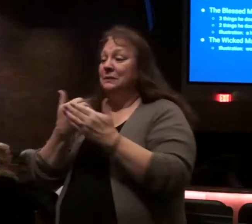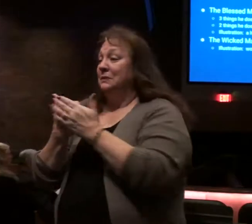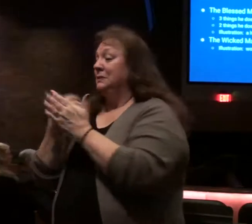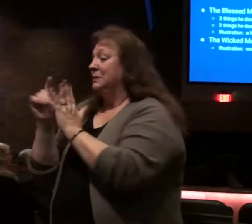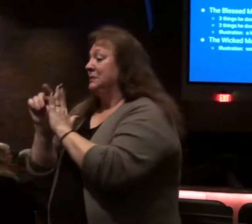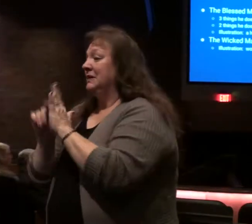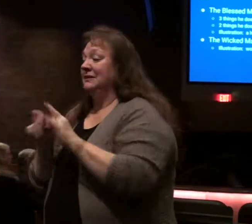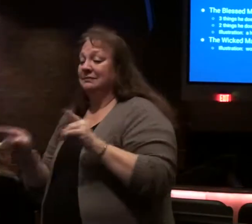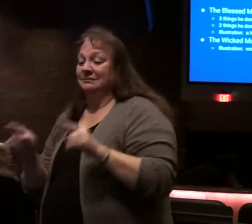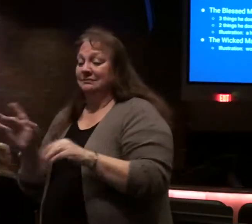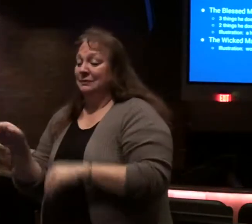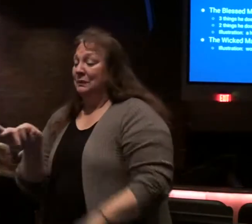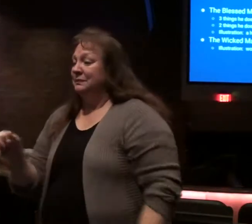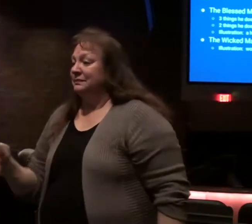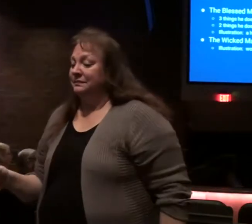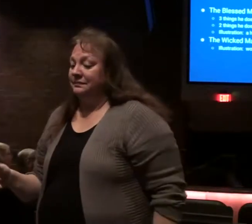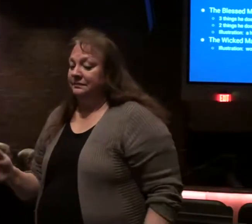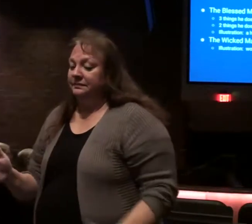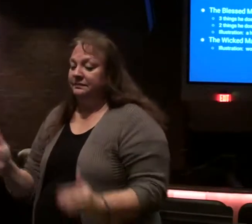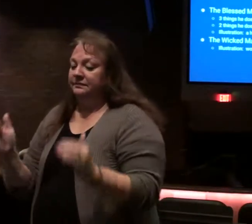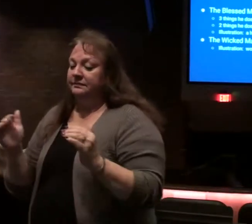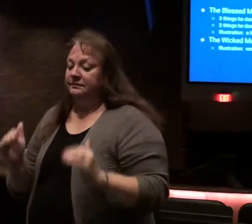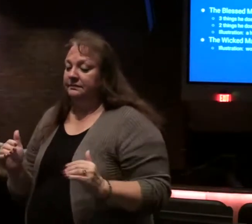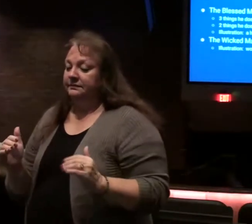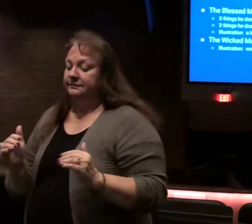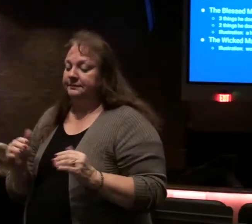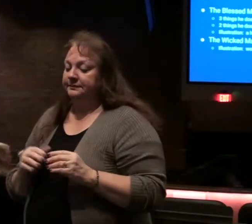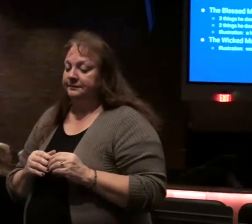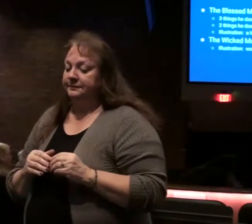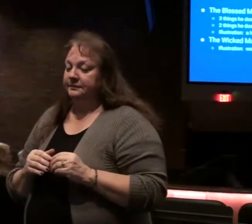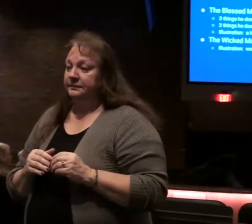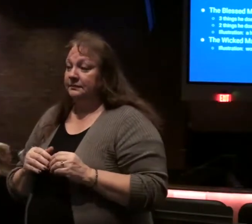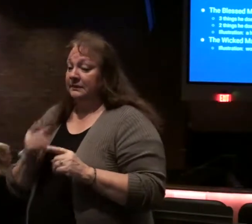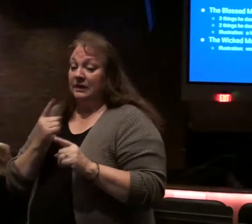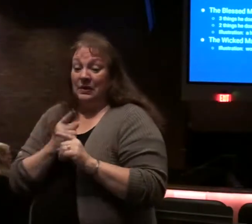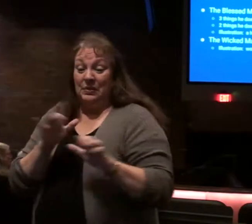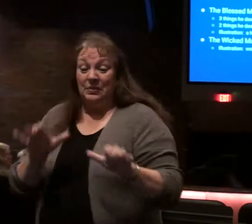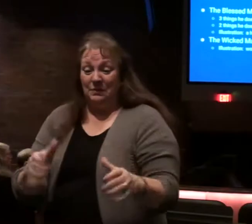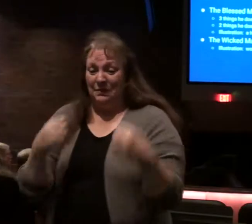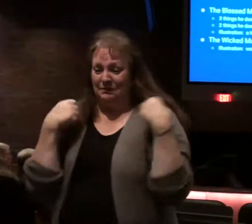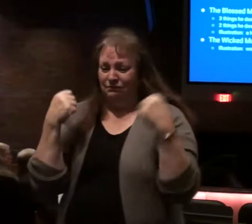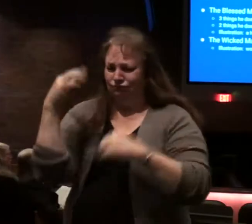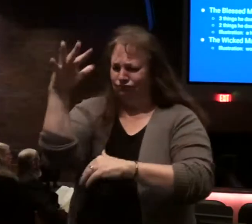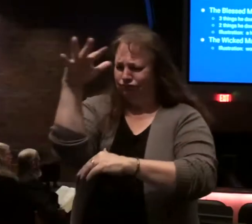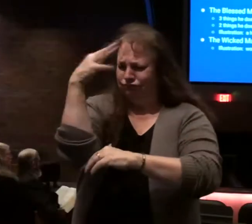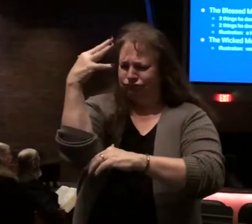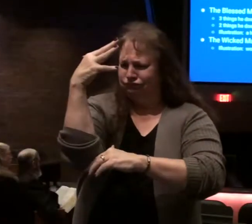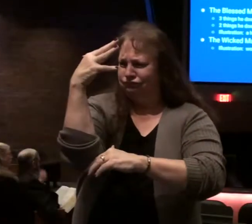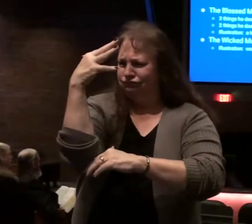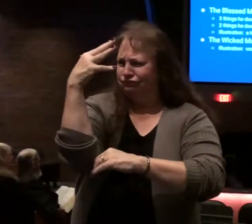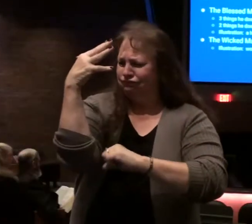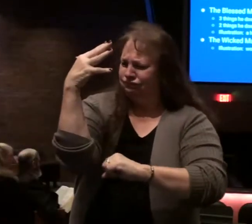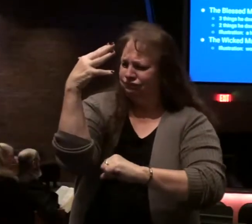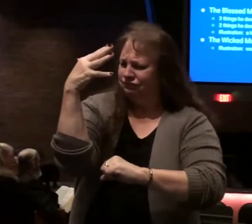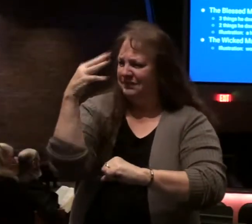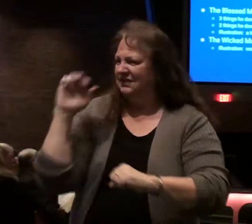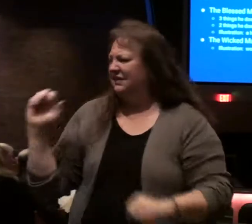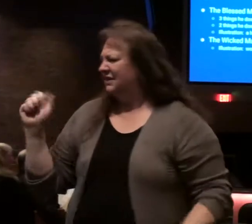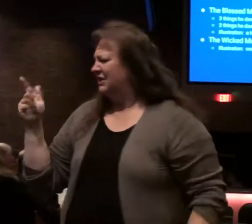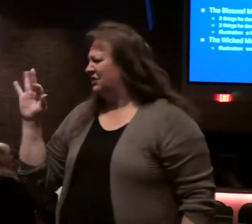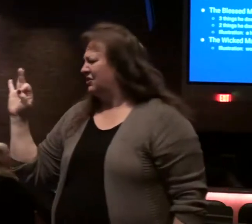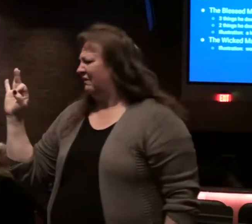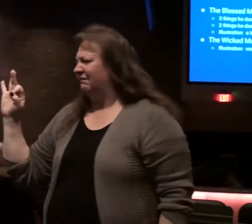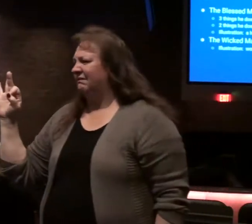you see I have a stronger illustration between the righteous the healthy tree and the chaff